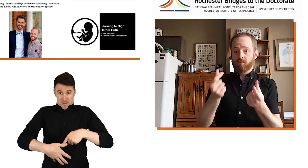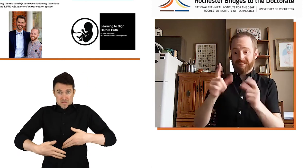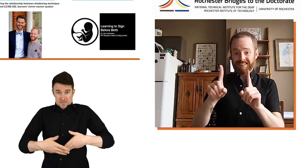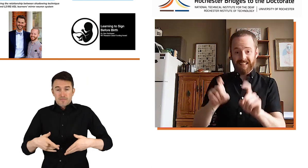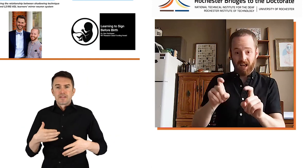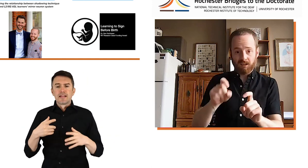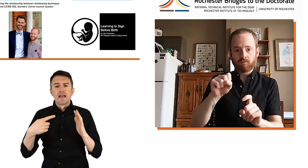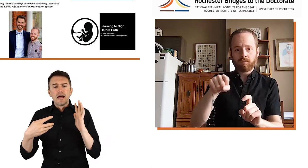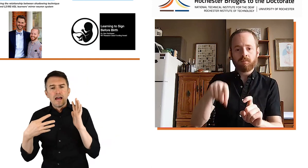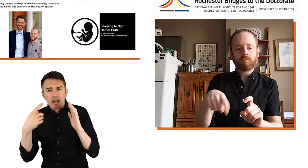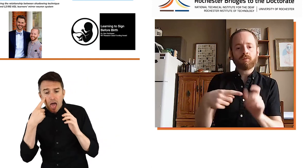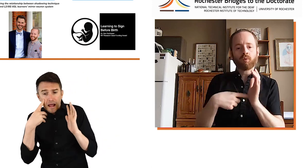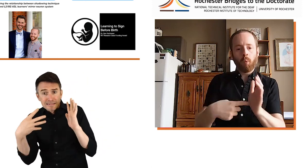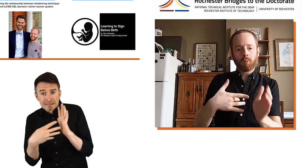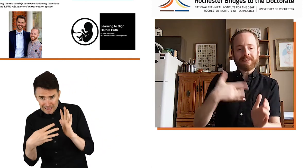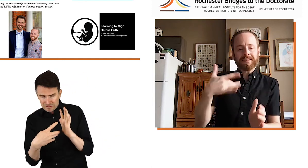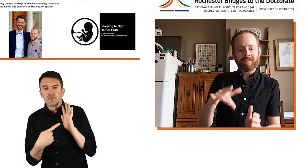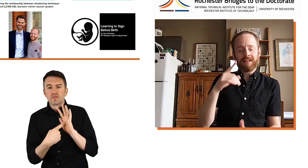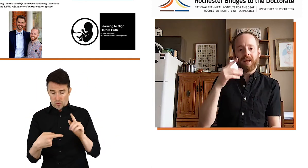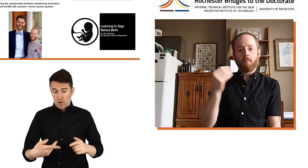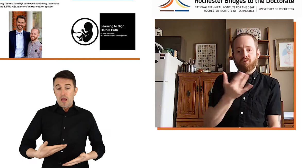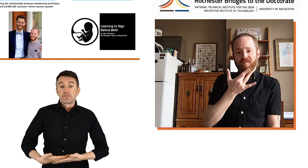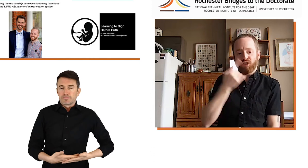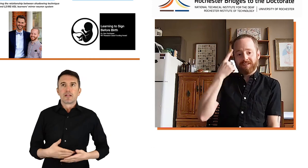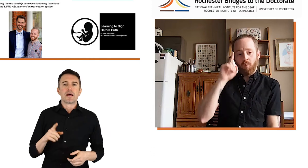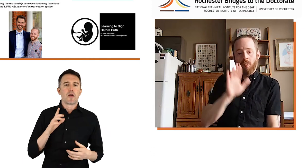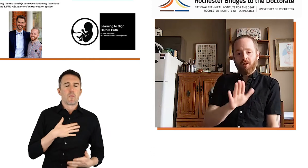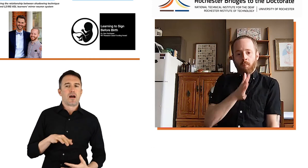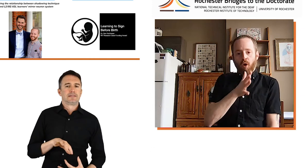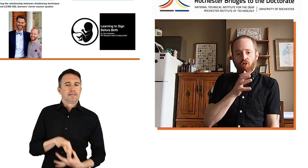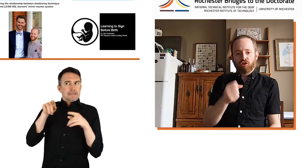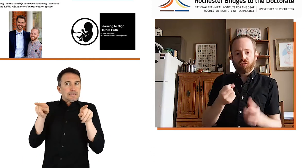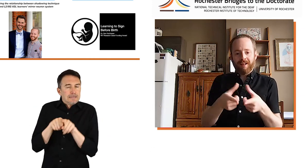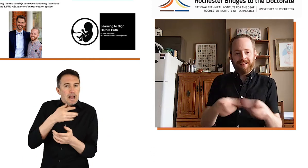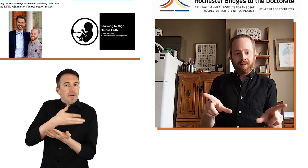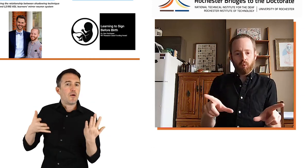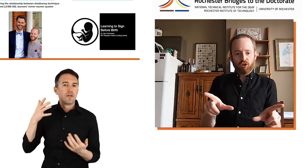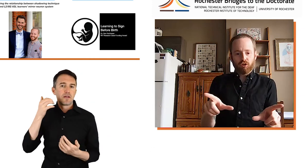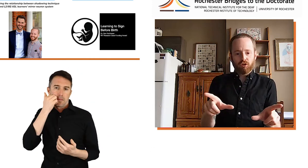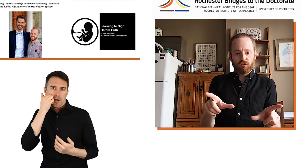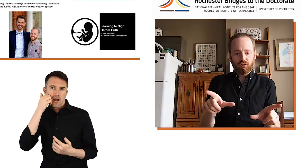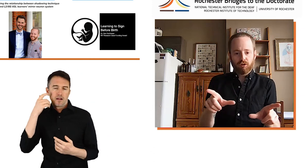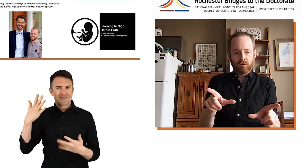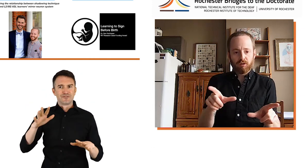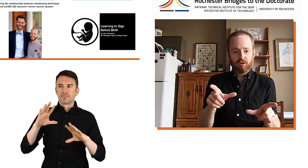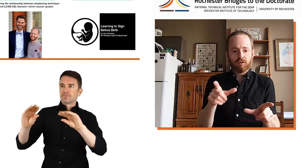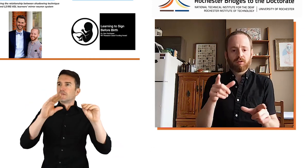mother's womb, when an infant is tested, they show sensitivity and preference for their mother's language